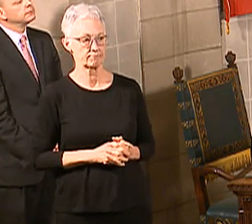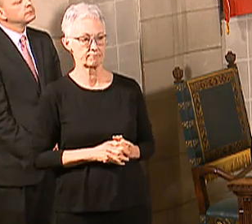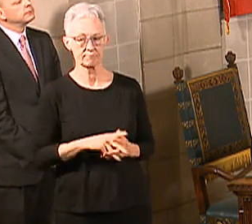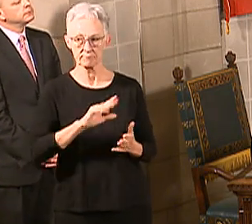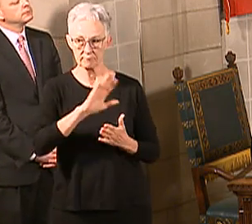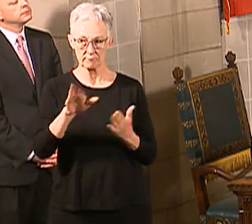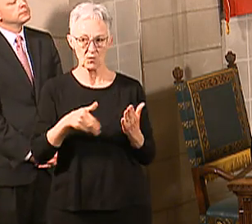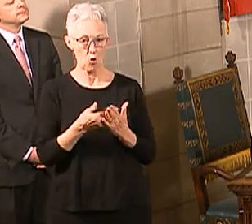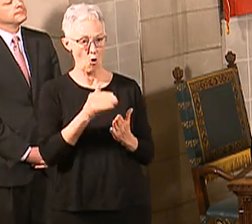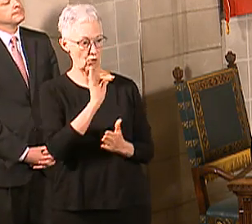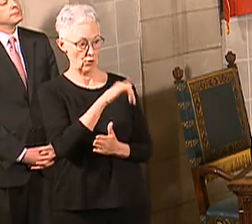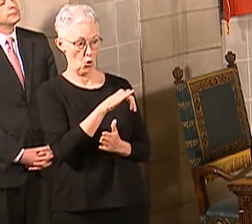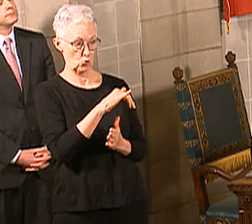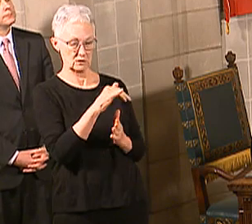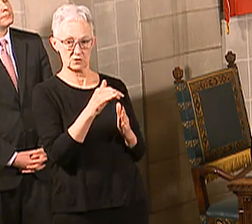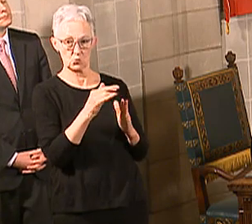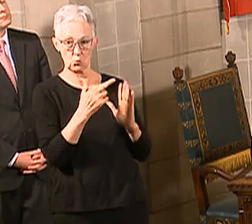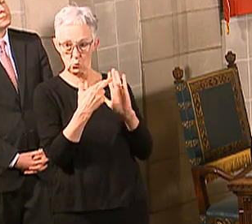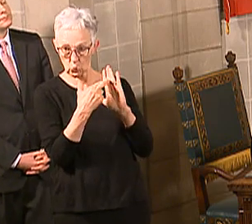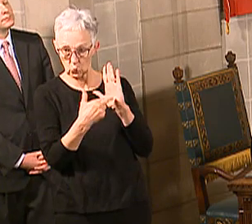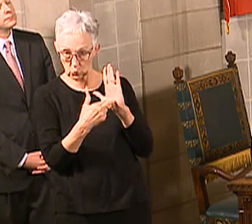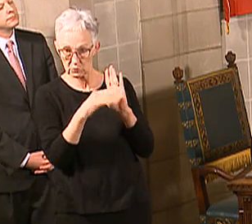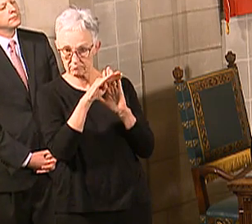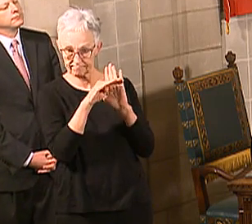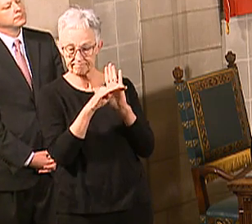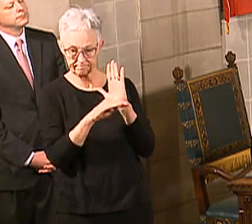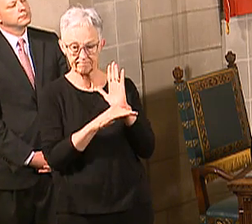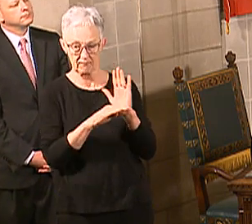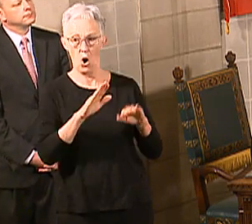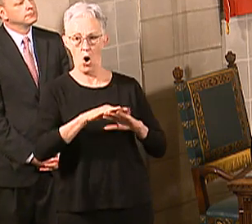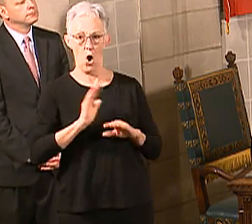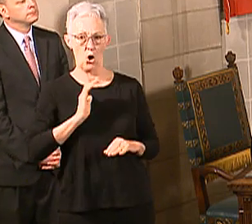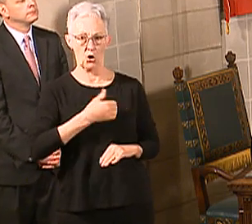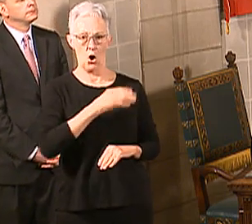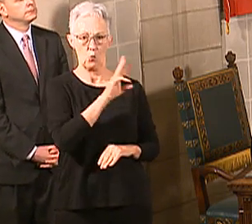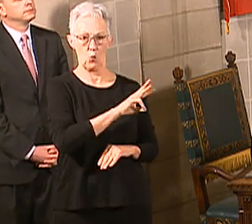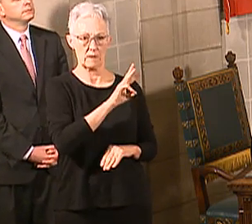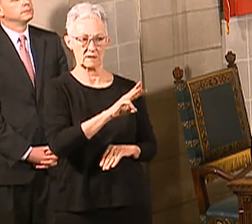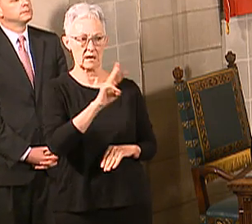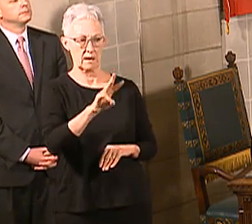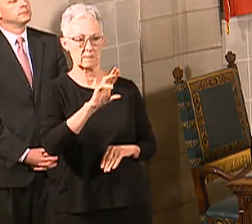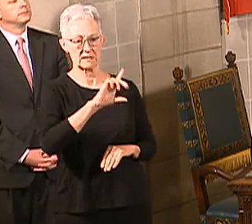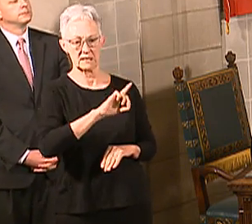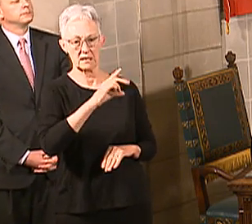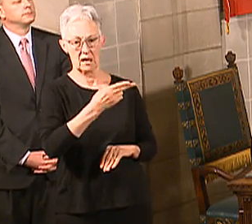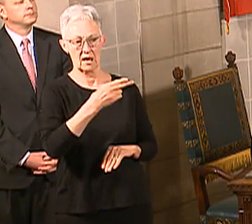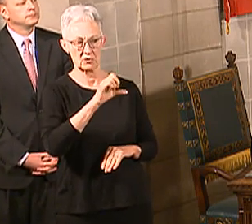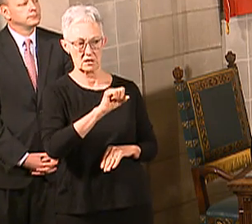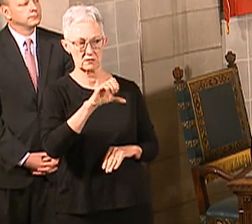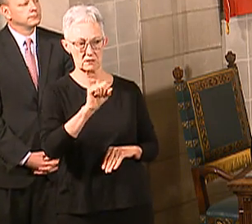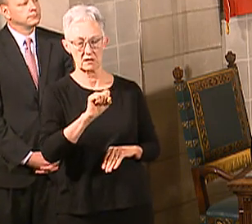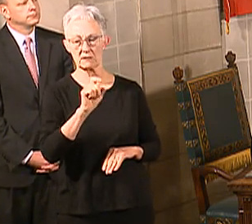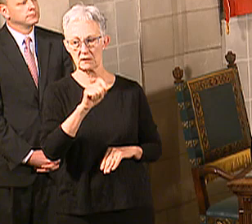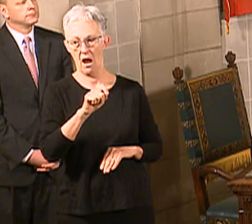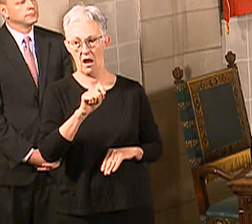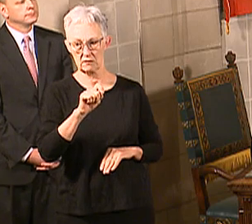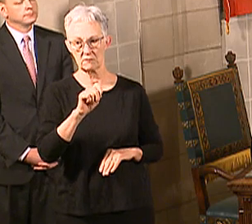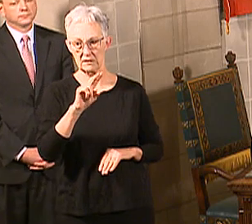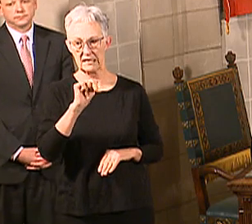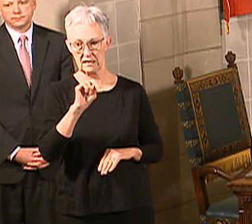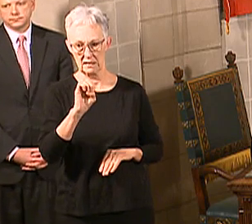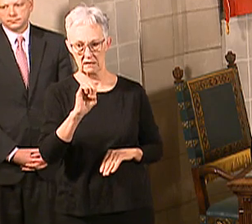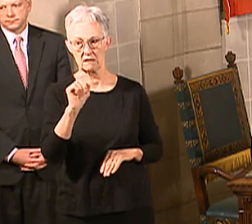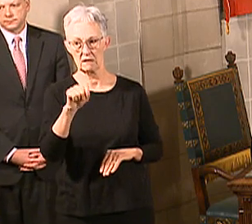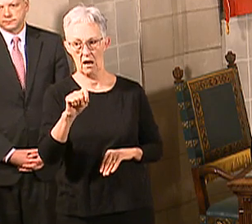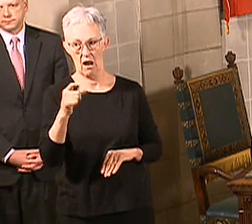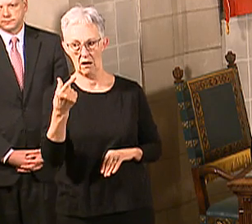will be out there on our website. So dhhs.ne.gov slash coronavirus. You can find